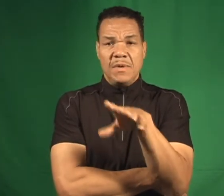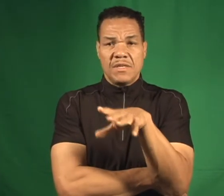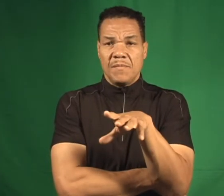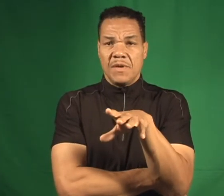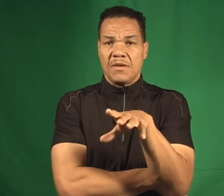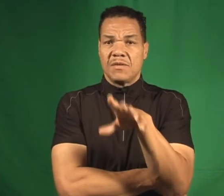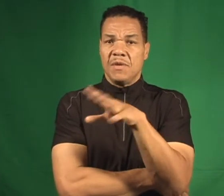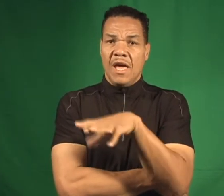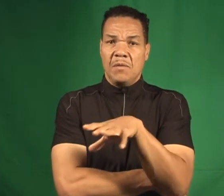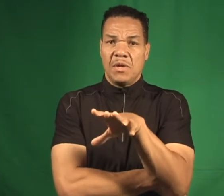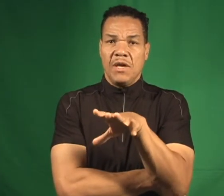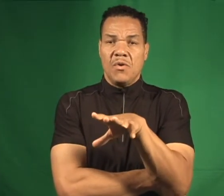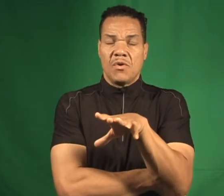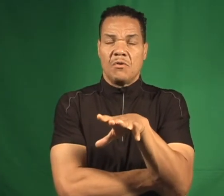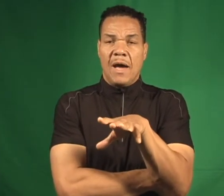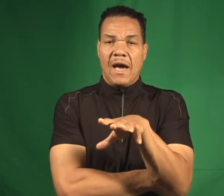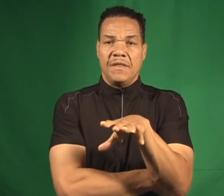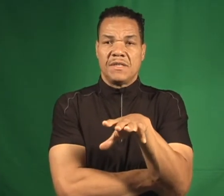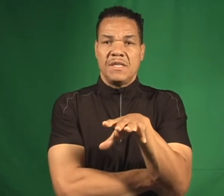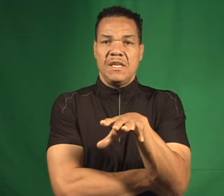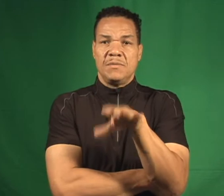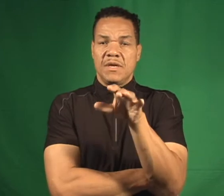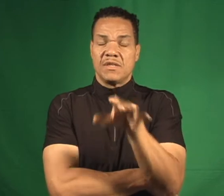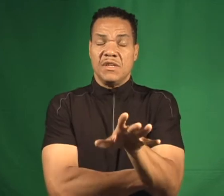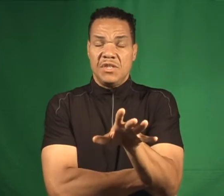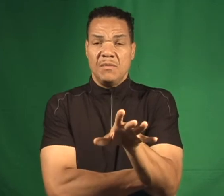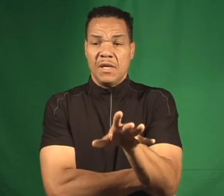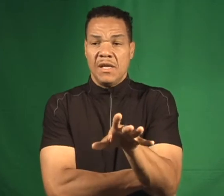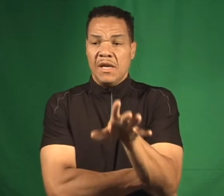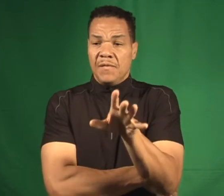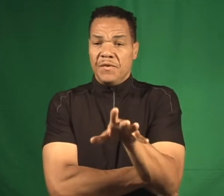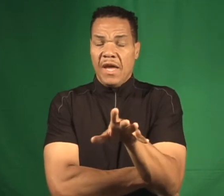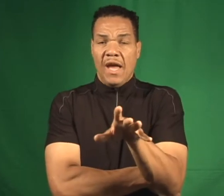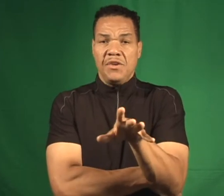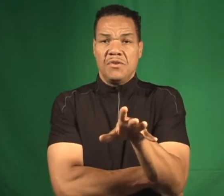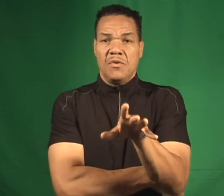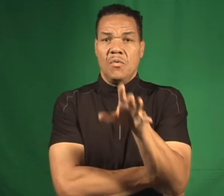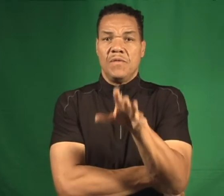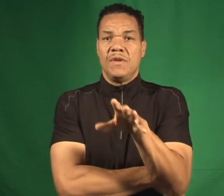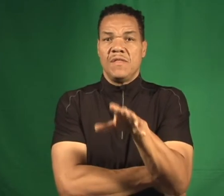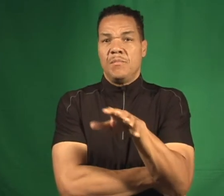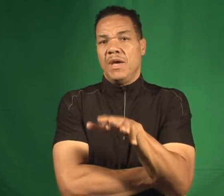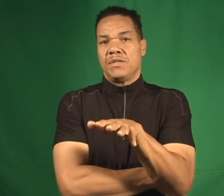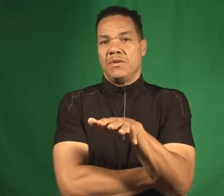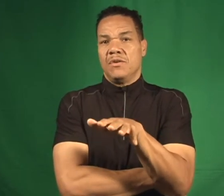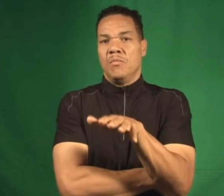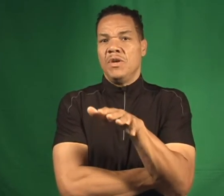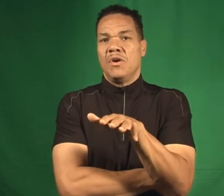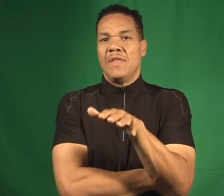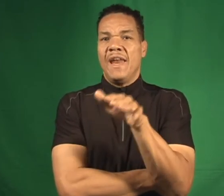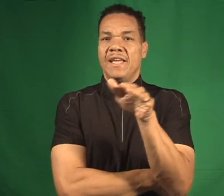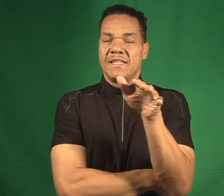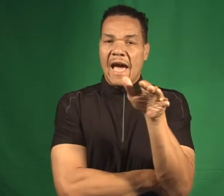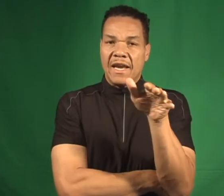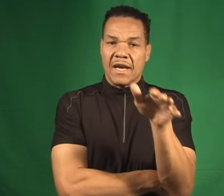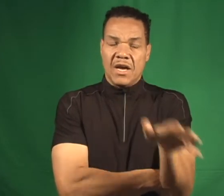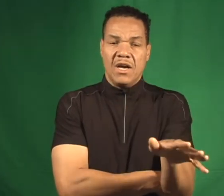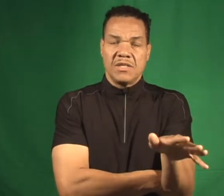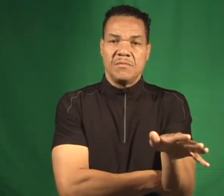to be something else, some gameplay going on behind the scenes. Because legitimately, Daniel would have done the best at home. We know that he's gotten accustomed